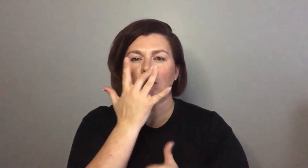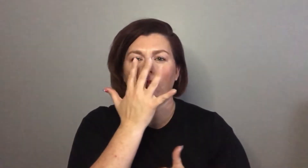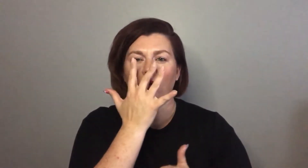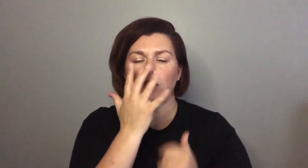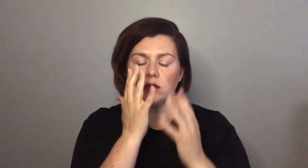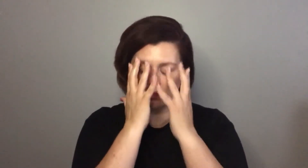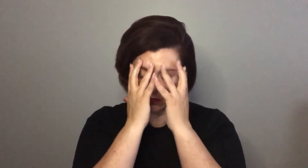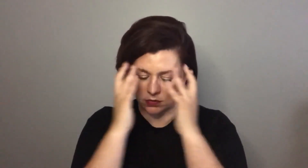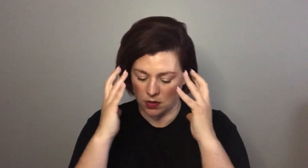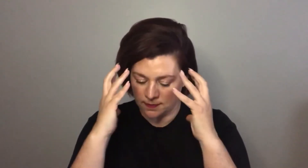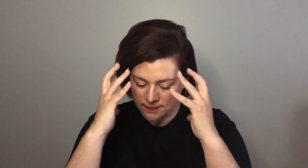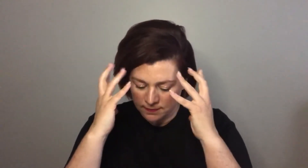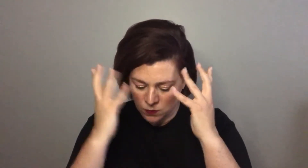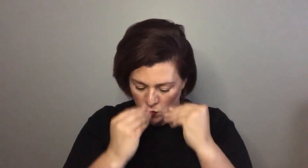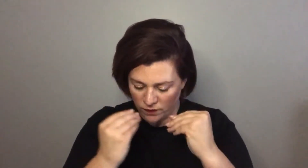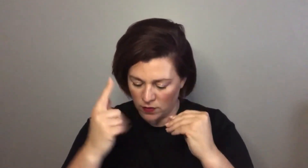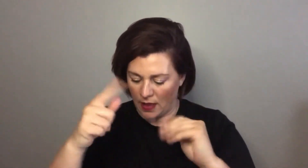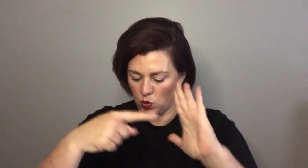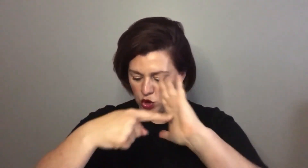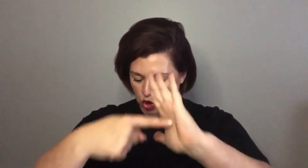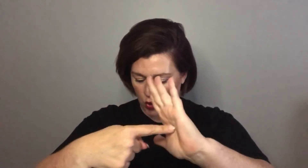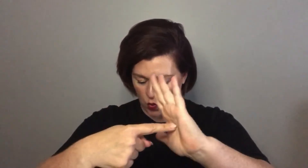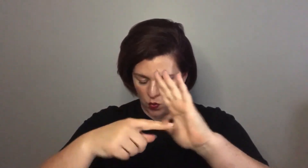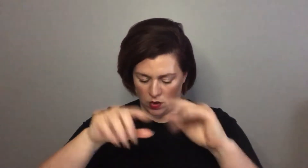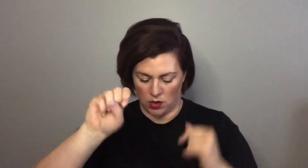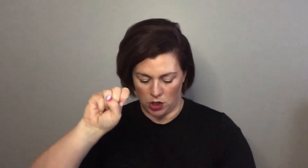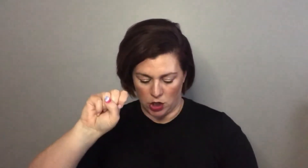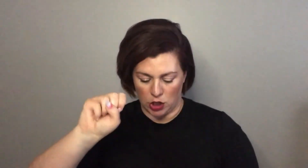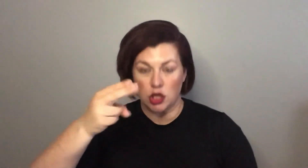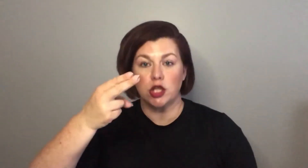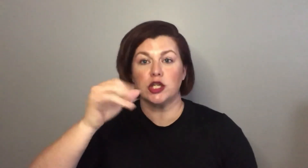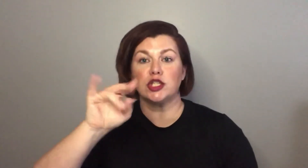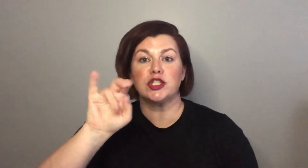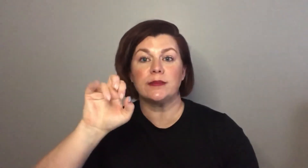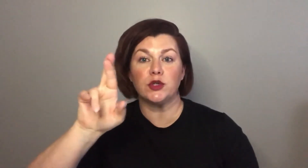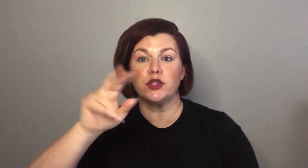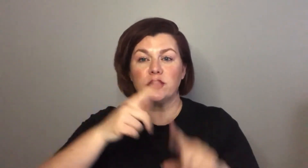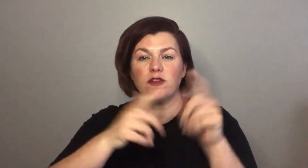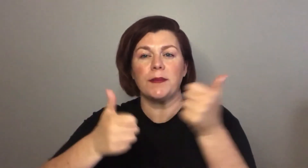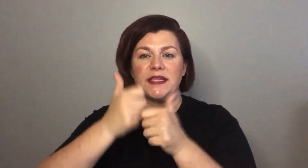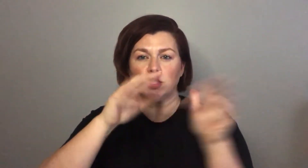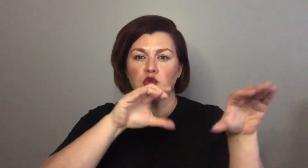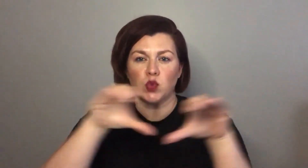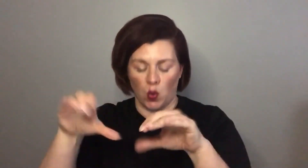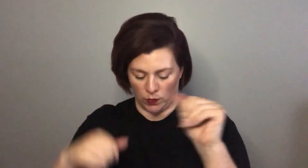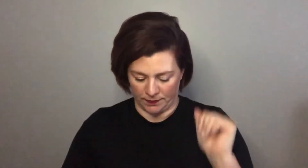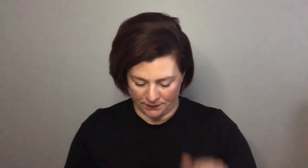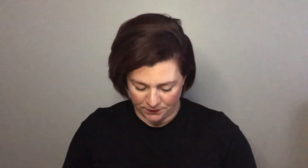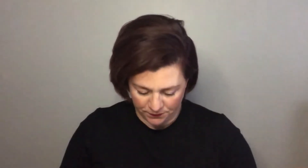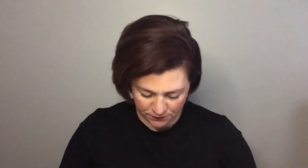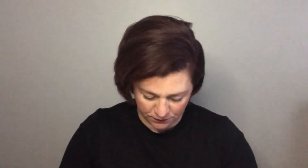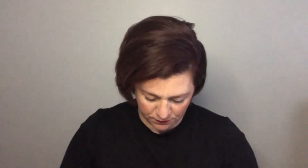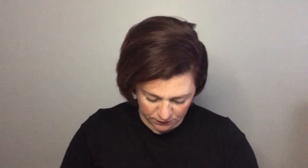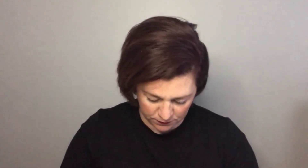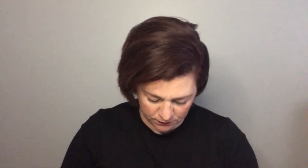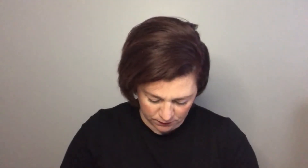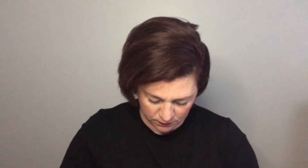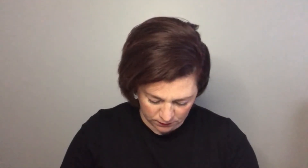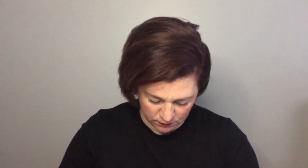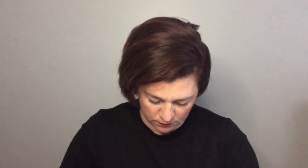each color is so incredible I'm just going to swatch the shimmers for you so that